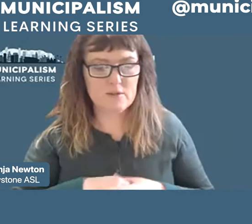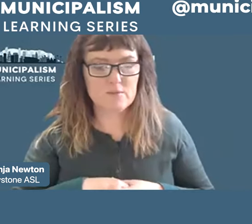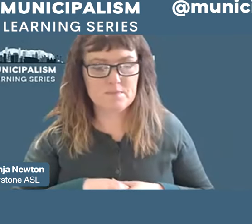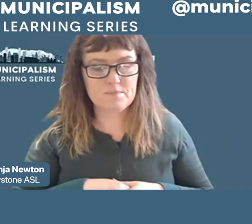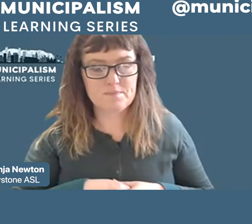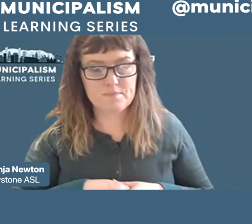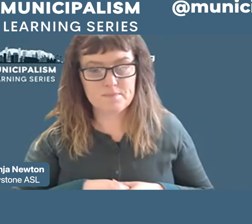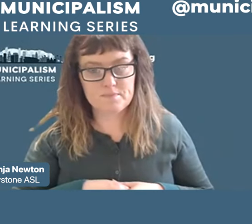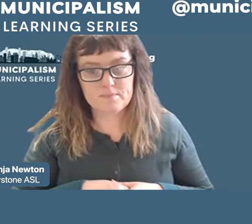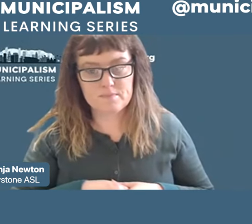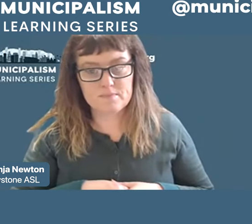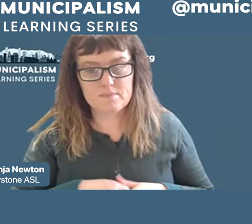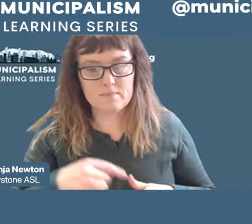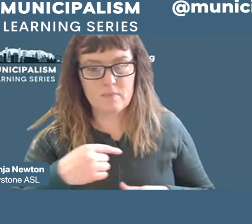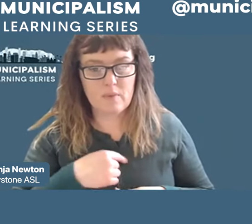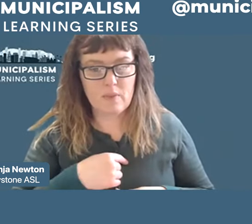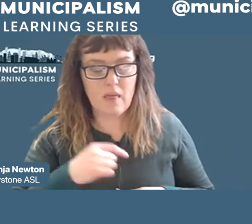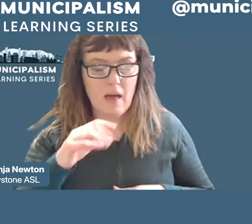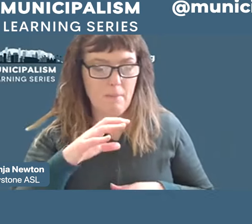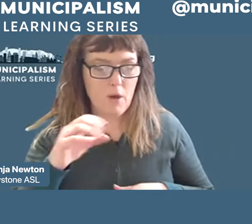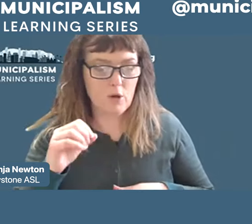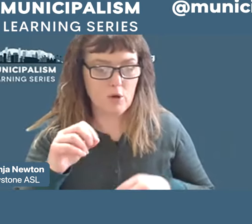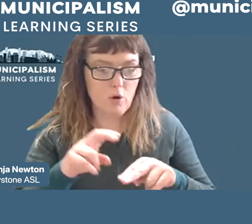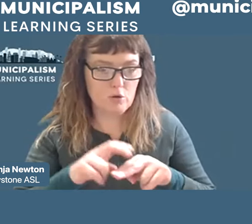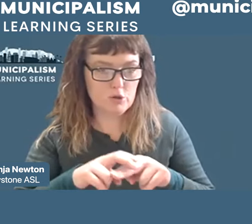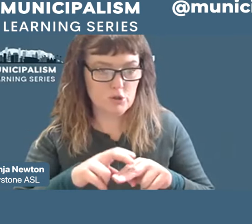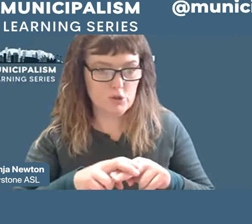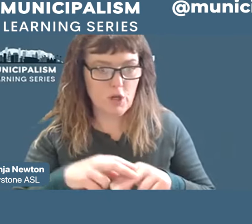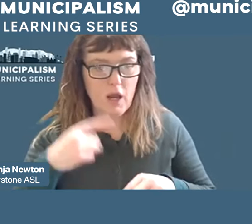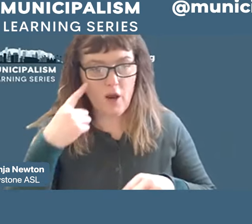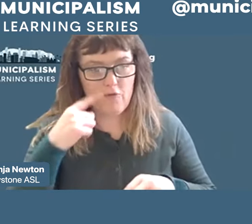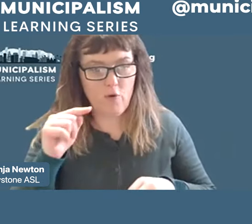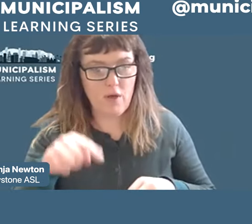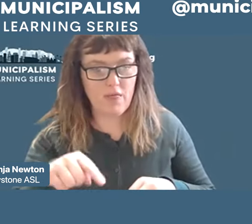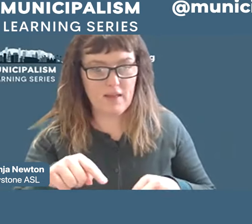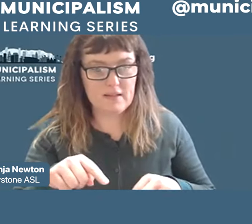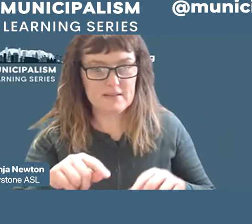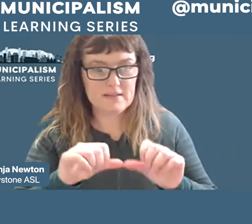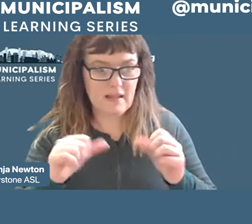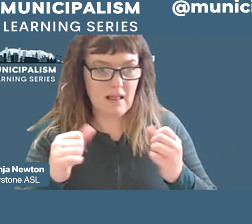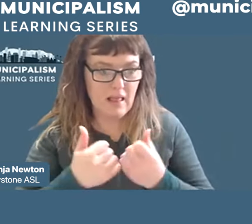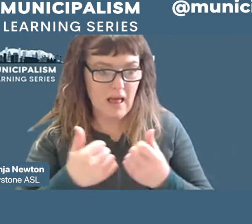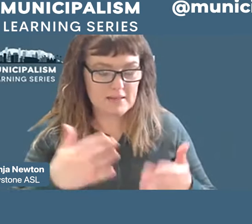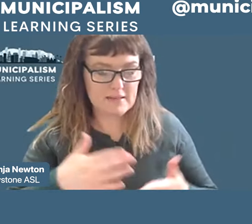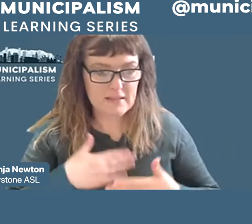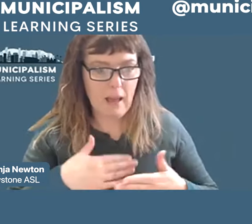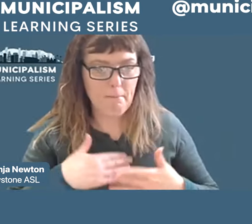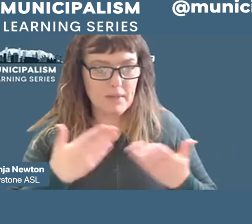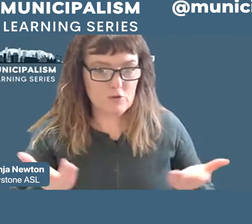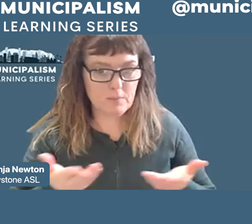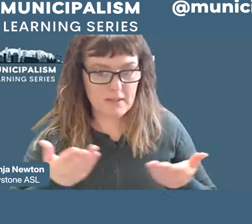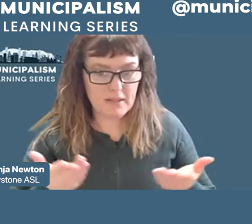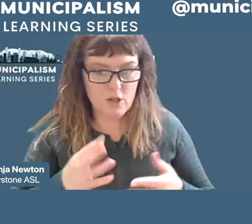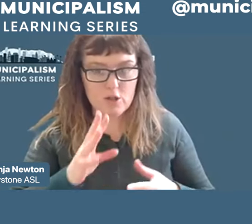I am one of the co-chair of the Richmond Progressive Alliance and happy to be here and talk about